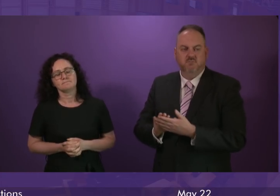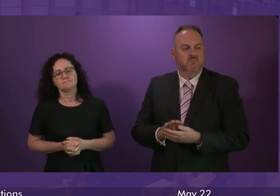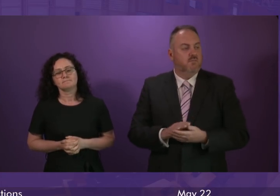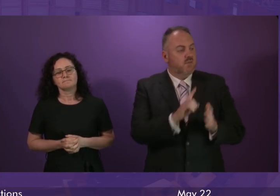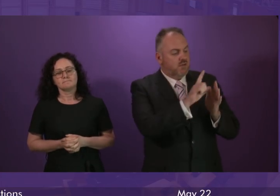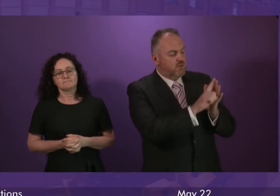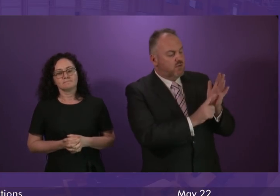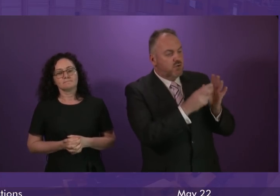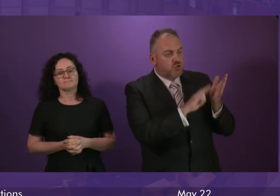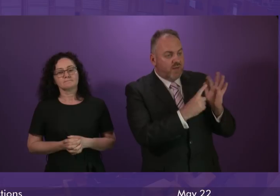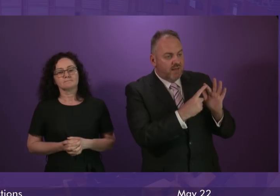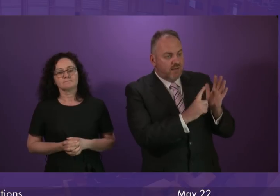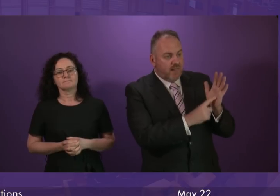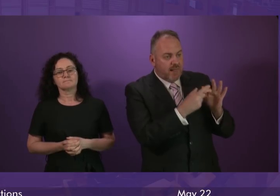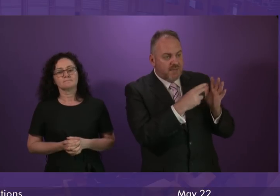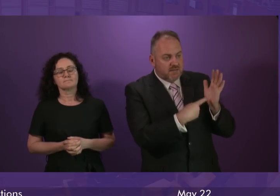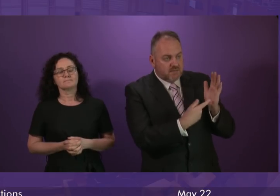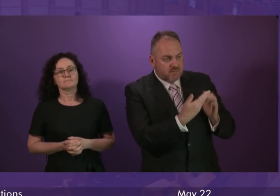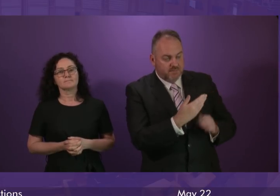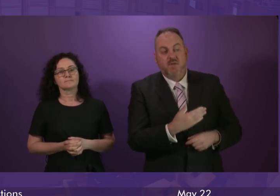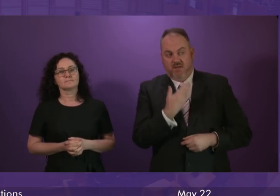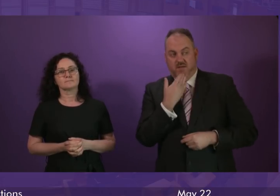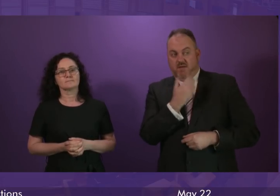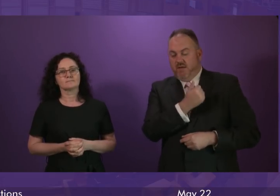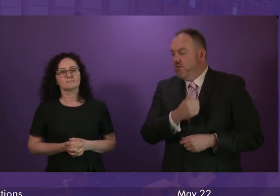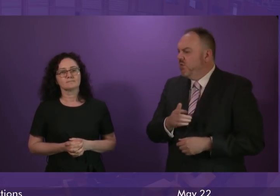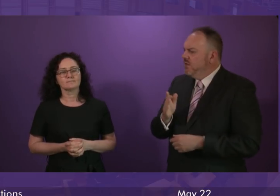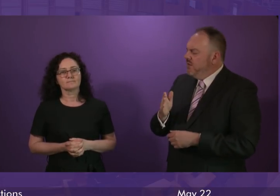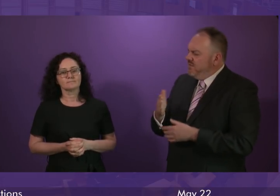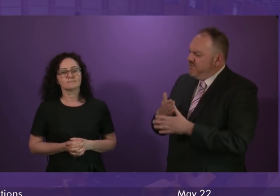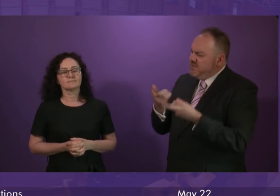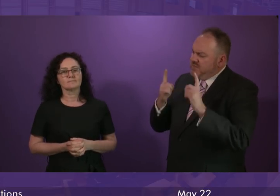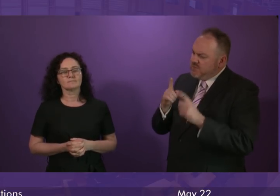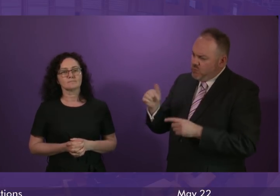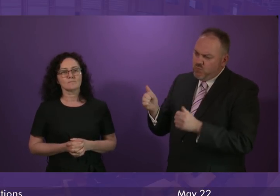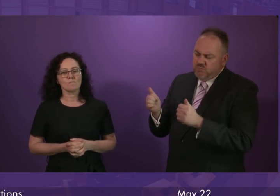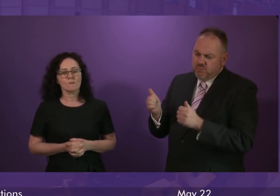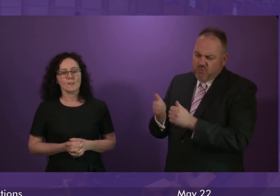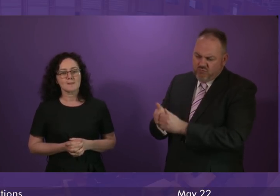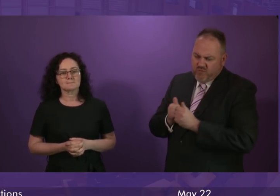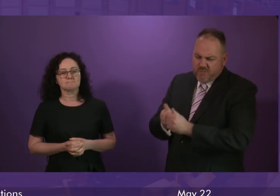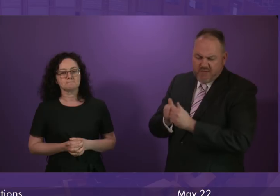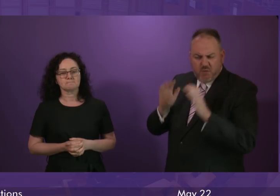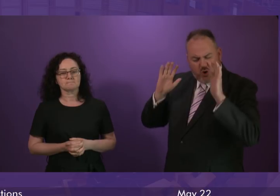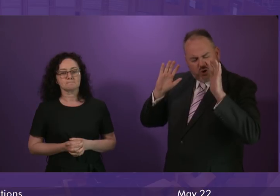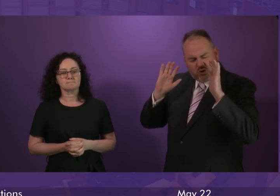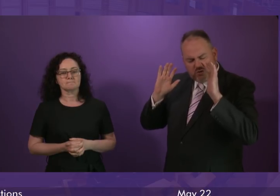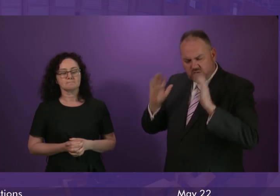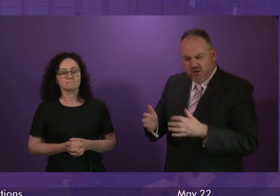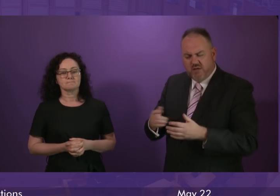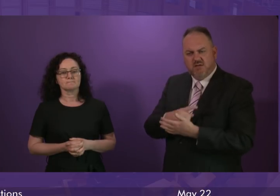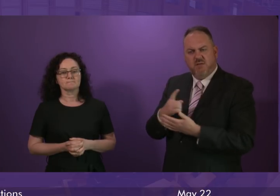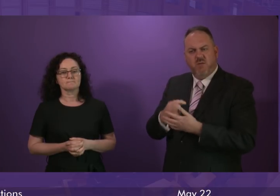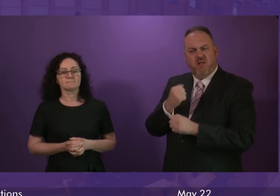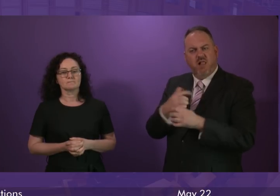Joanne Lammond. Thank you, President Officer. Does the First Minister share my grave concern at the deeply disturbing report in the